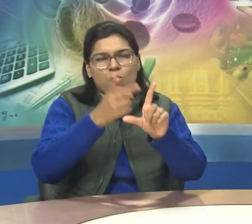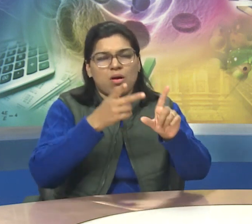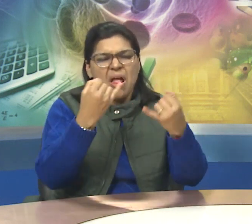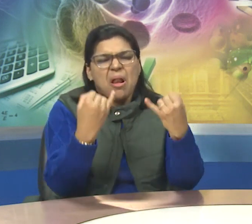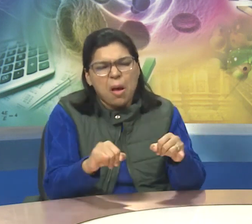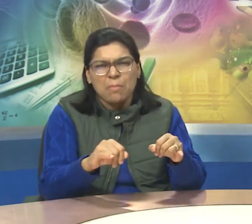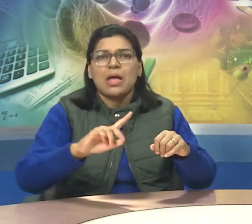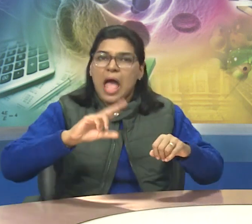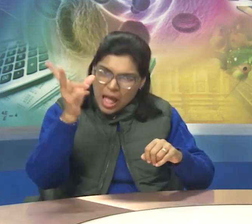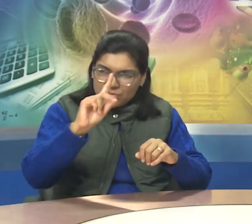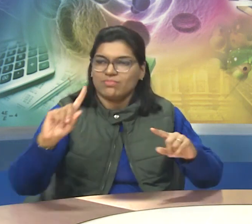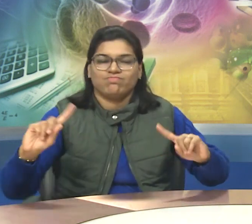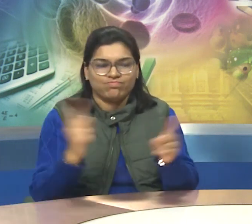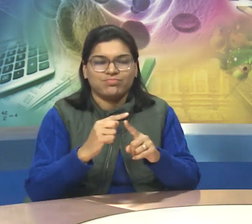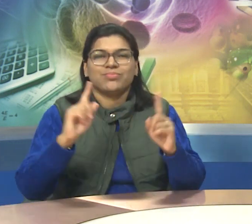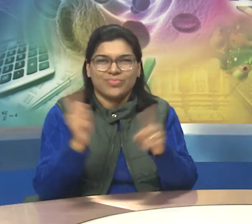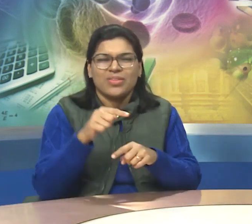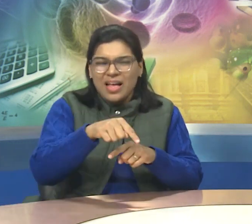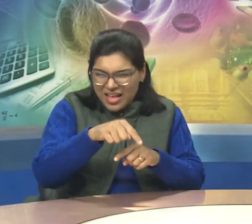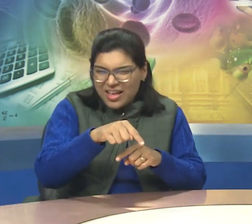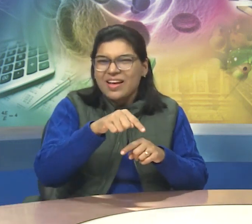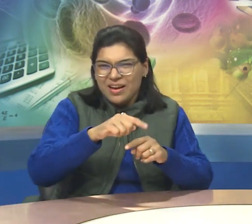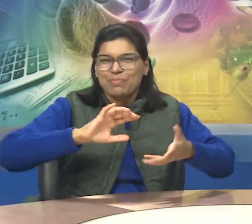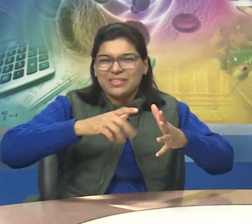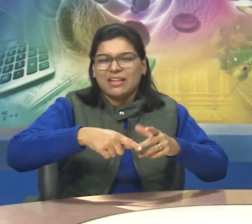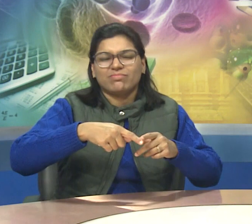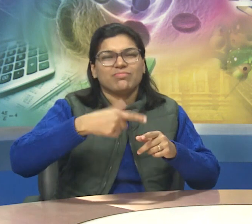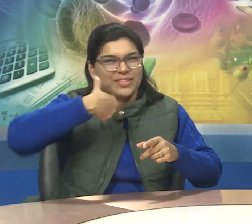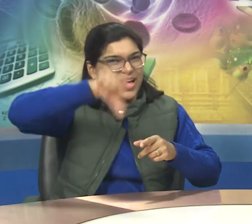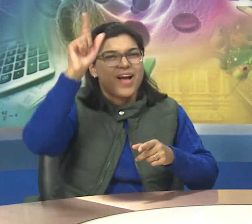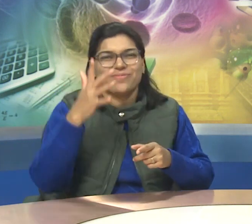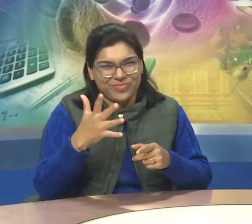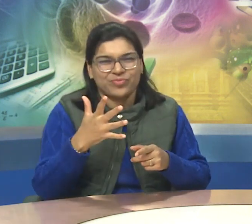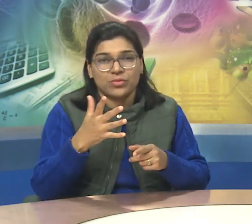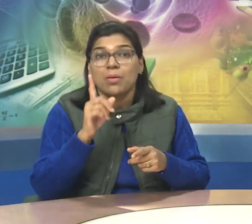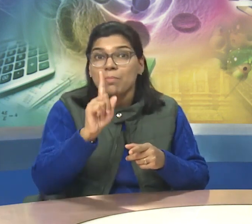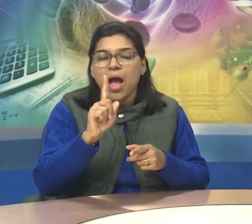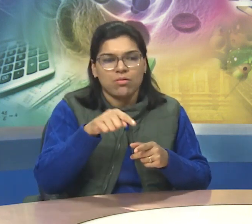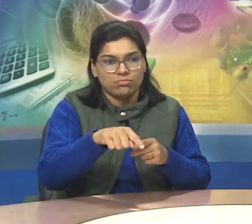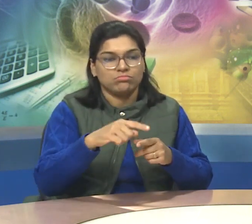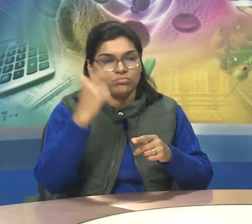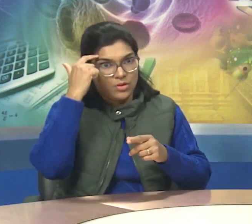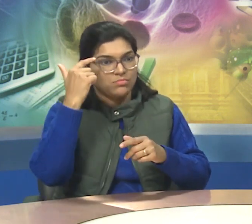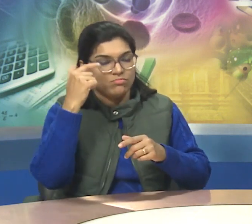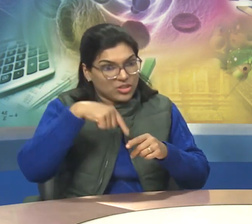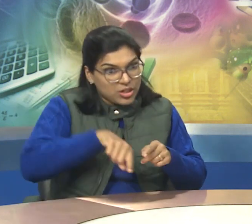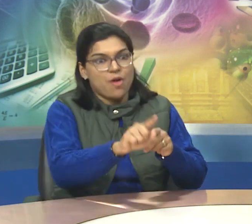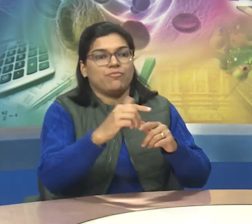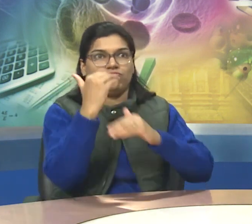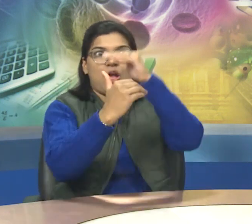we can replace the machine when we once